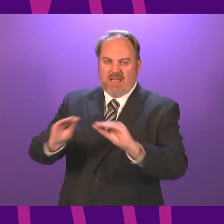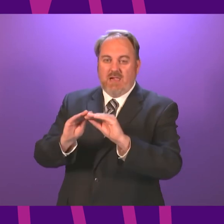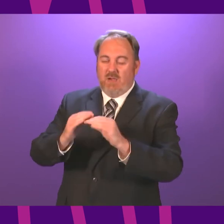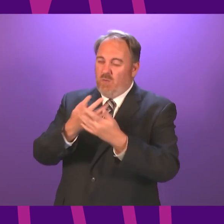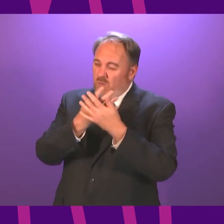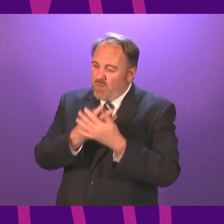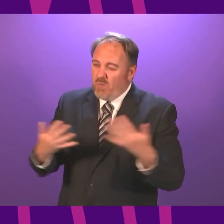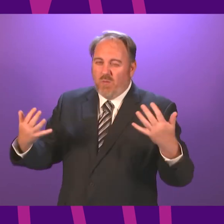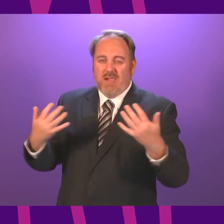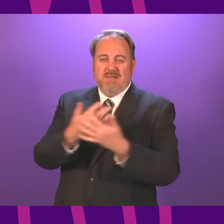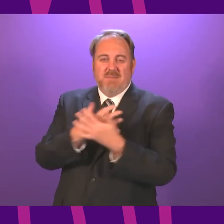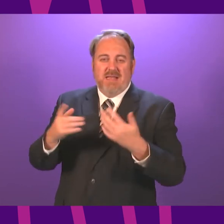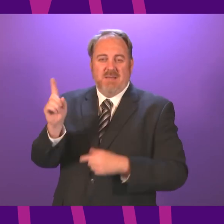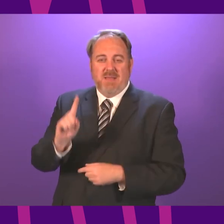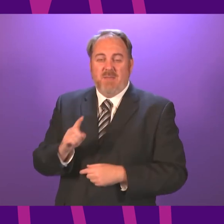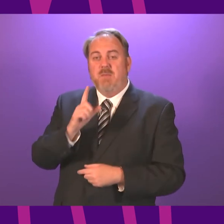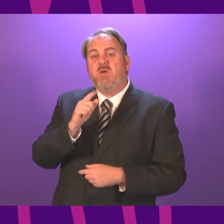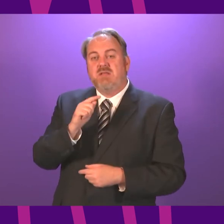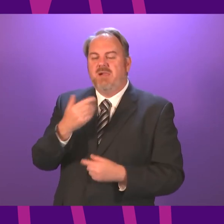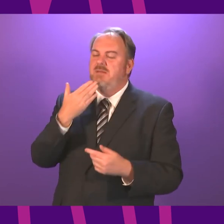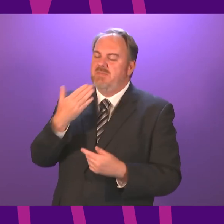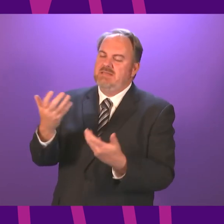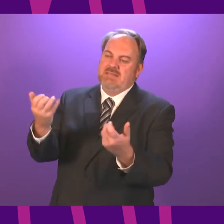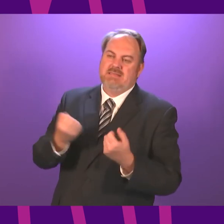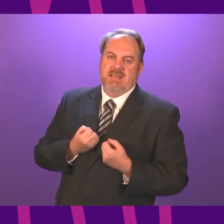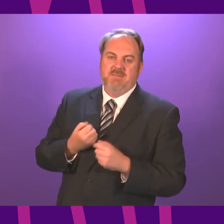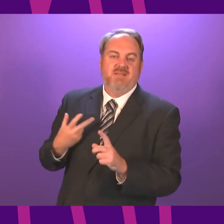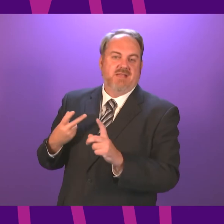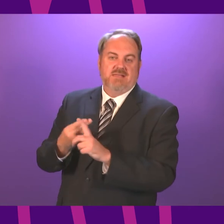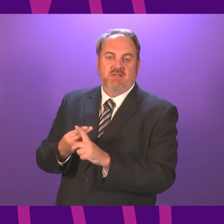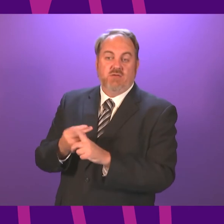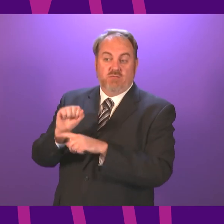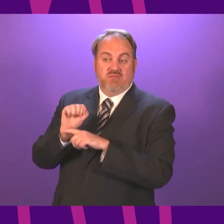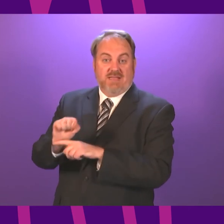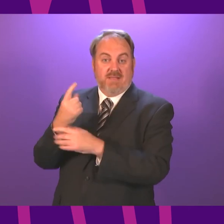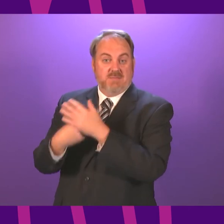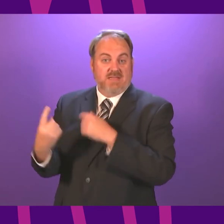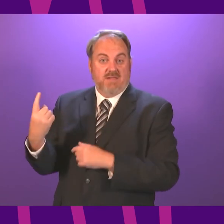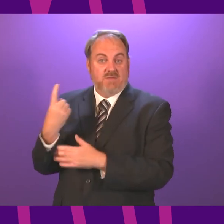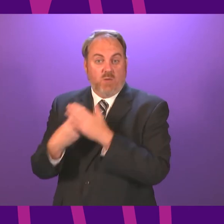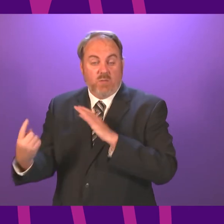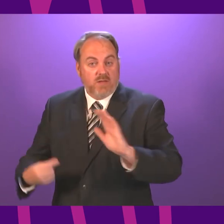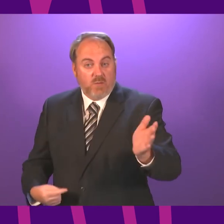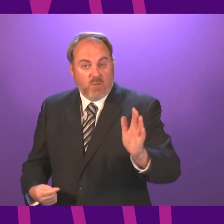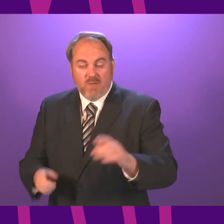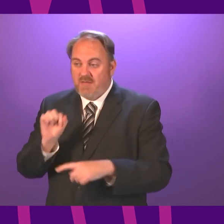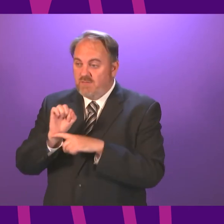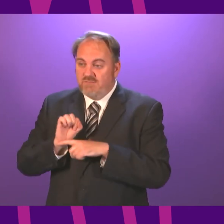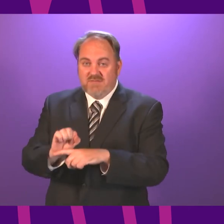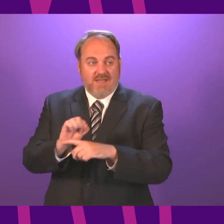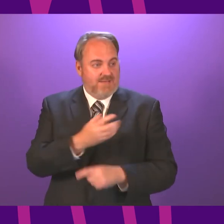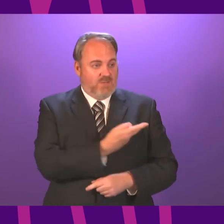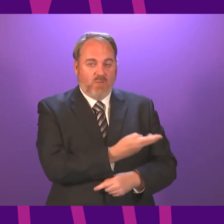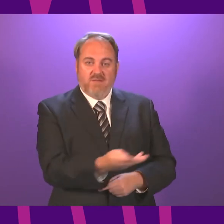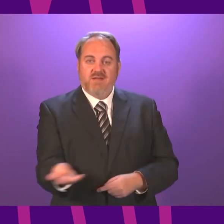to take up the vaccine when offered their appointment, not just for the safety and protection of themselves and others, but of course, given there is